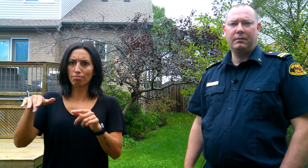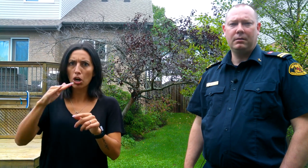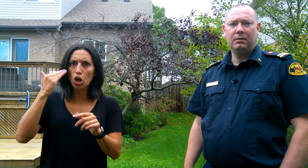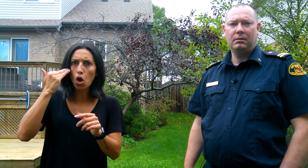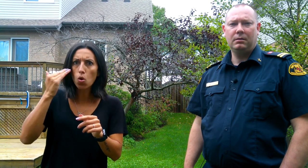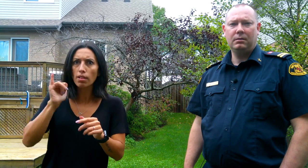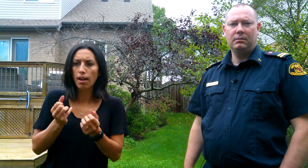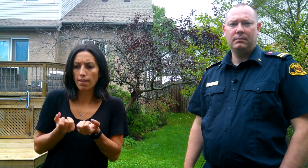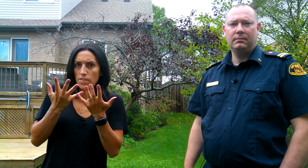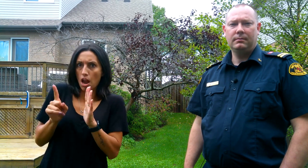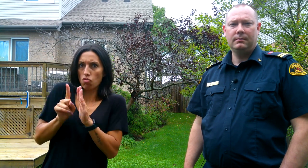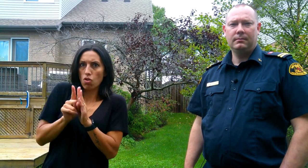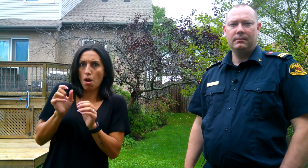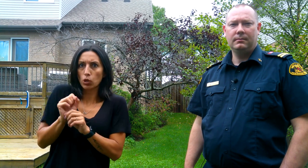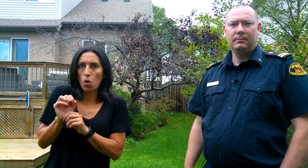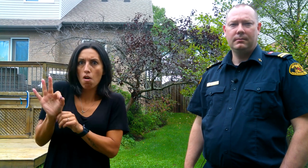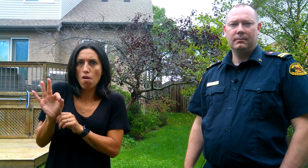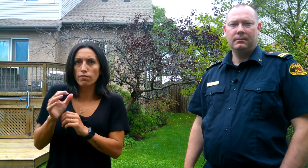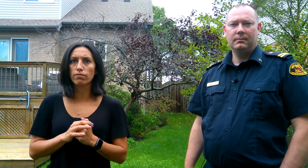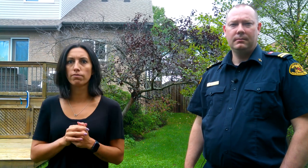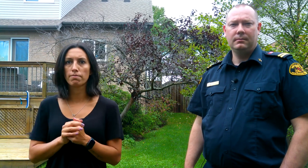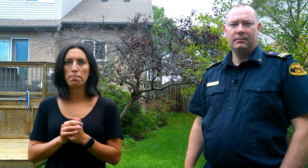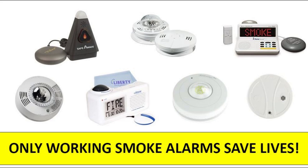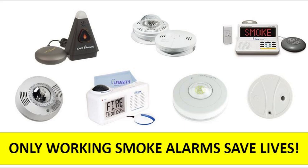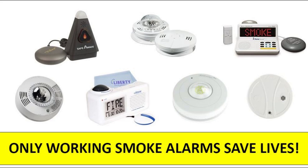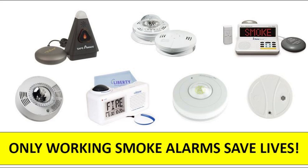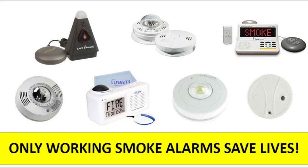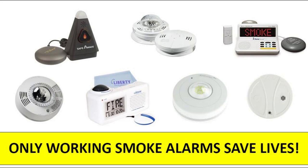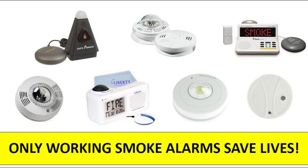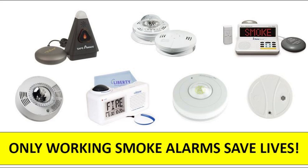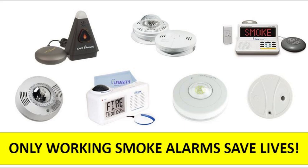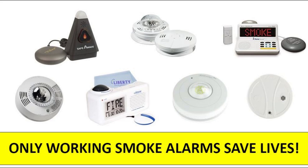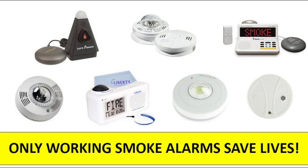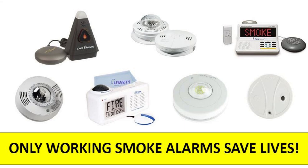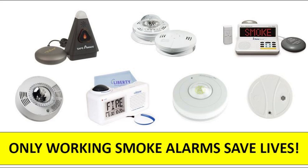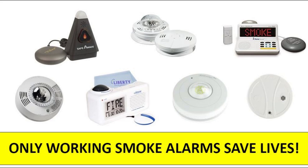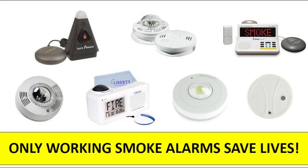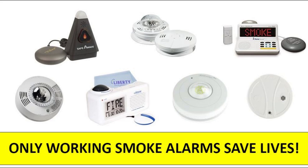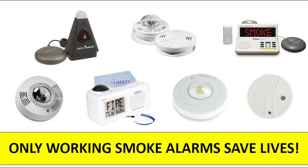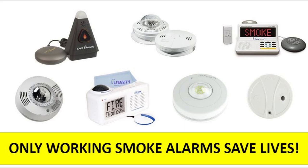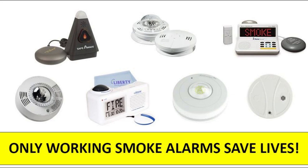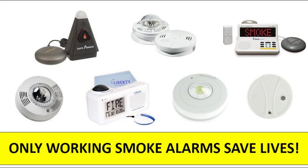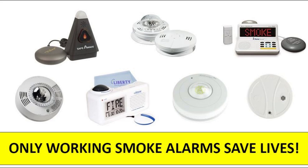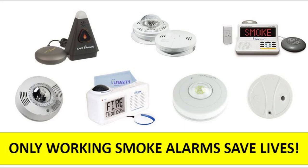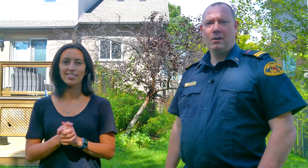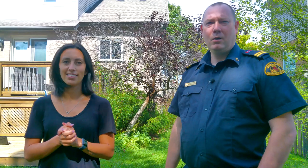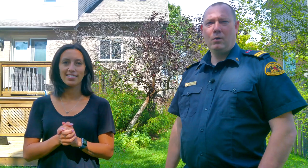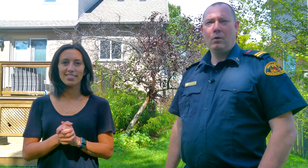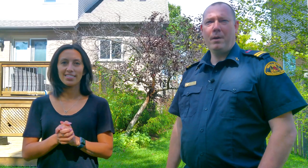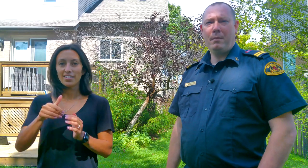remember